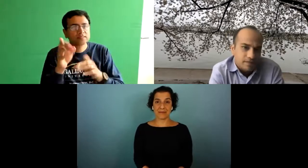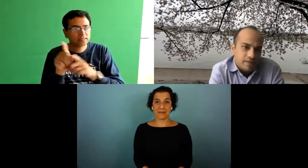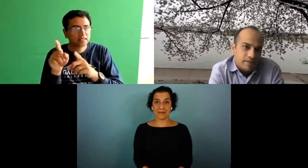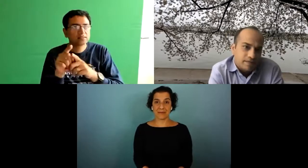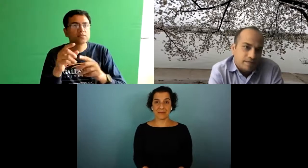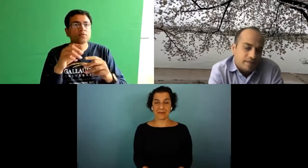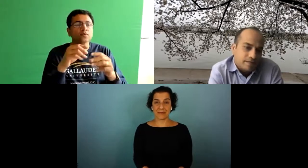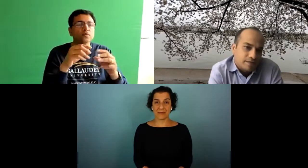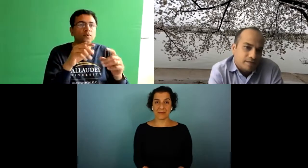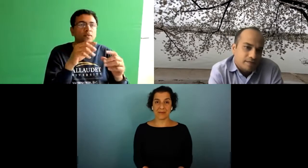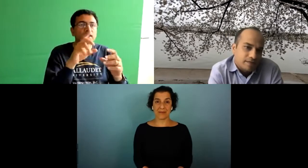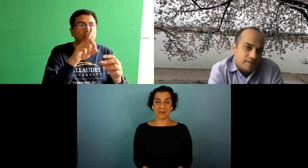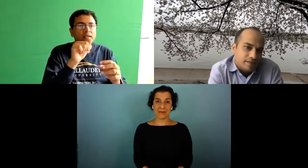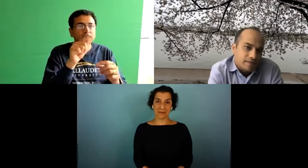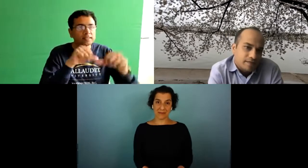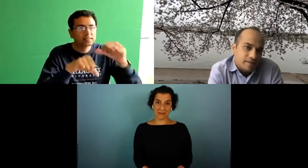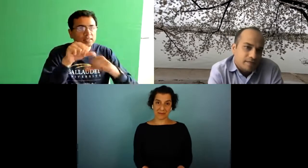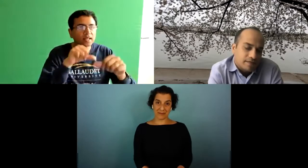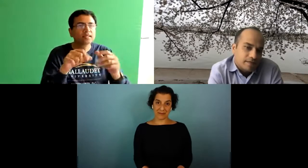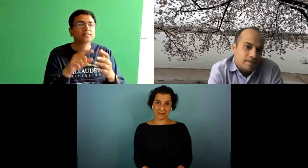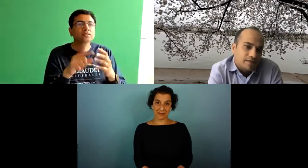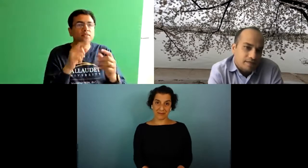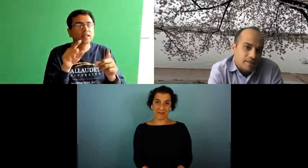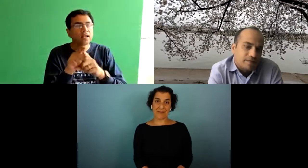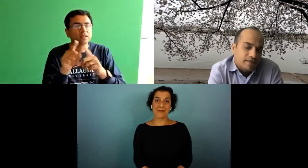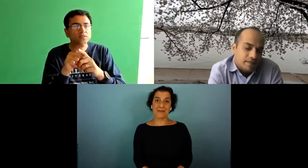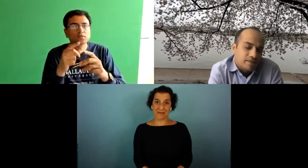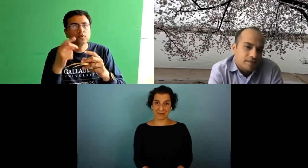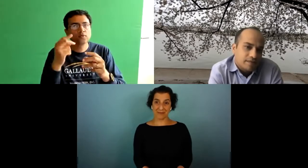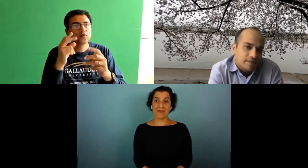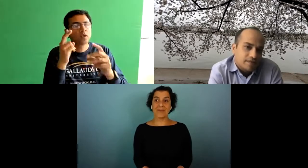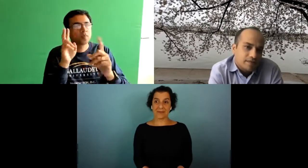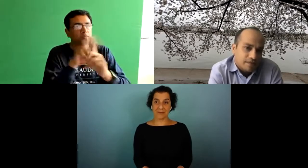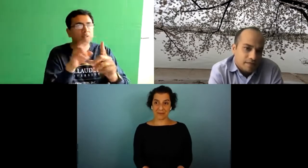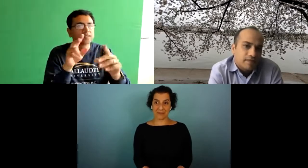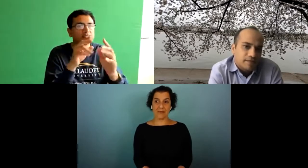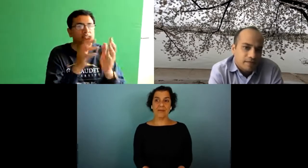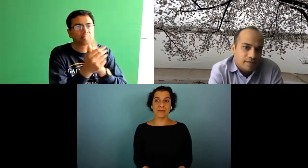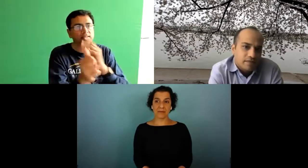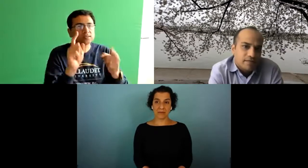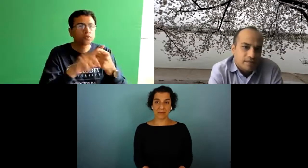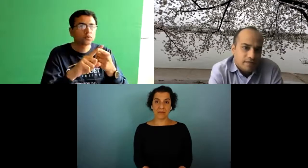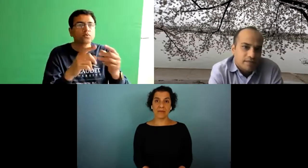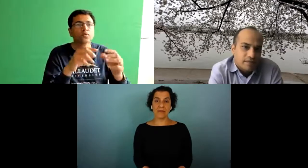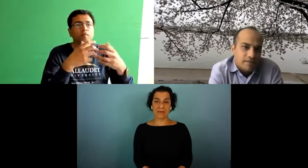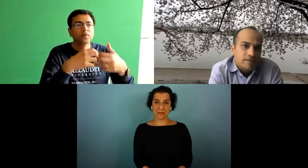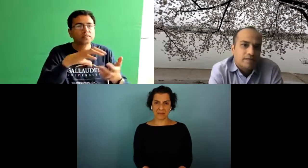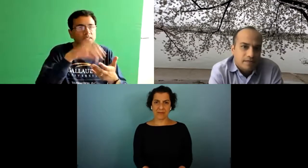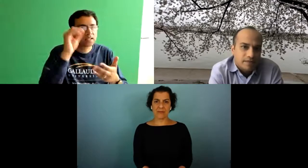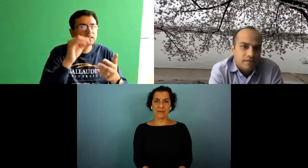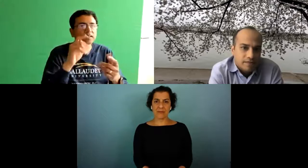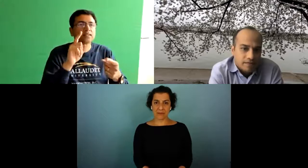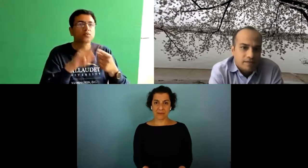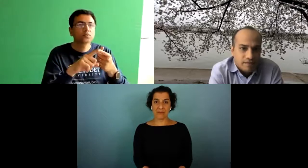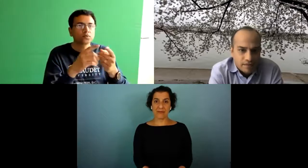another there's another major in a related field data science and that also is an